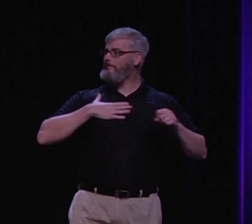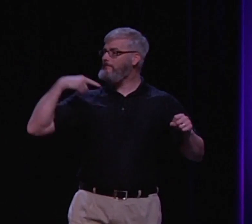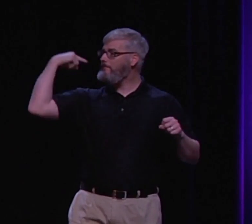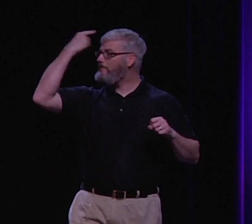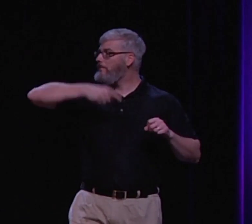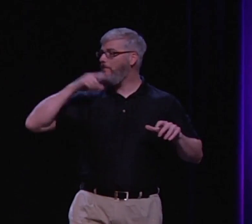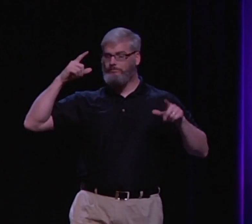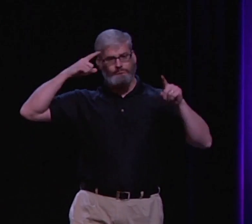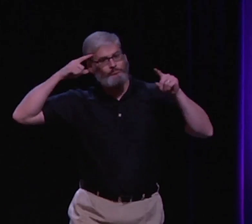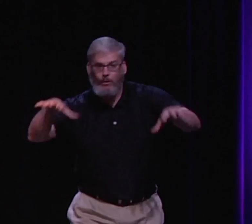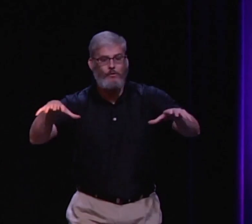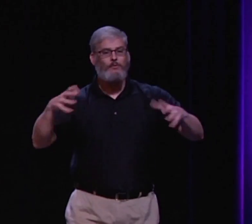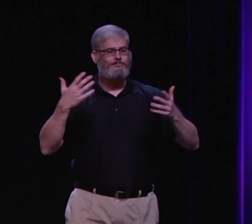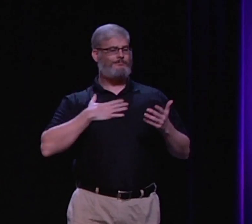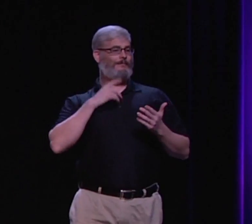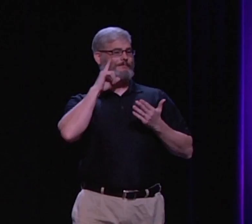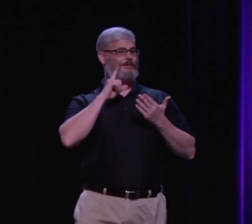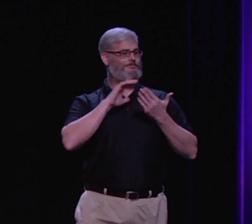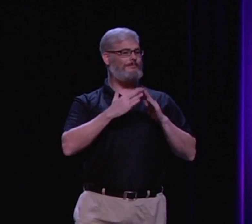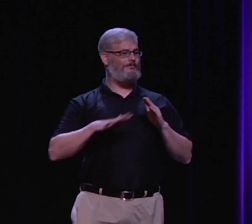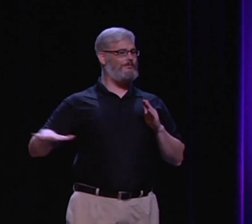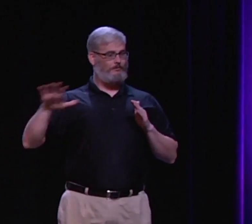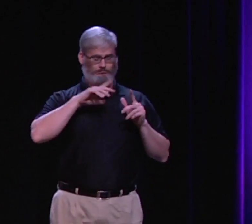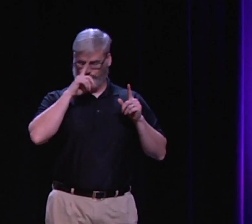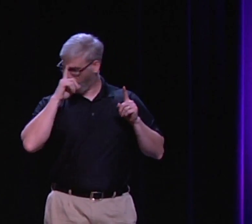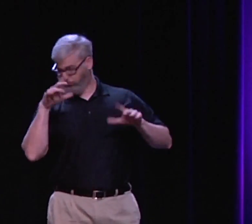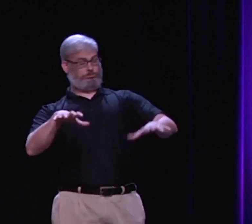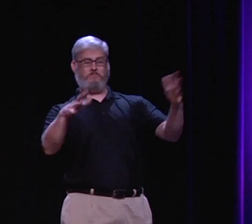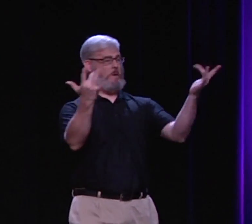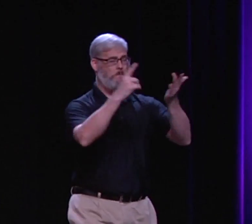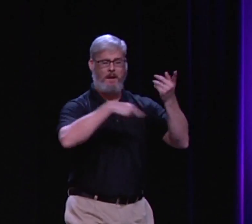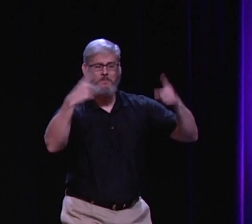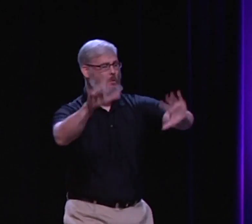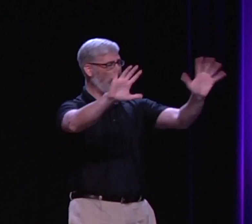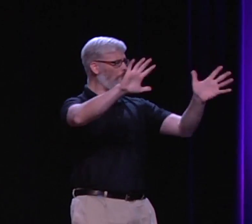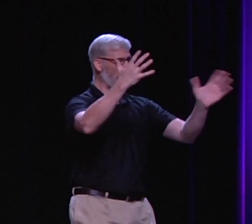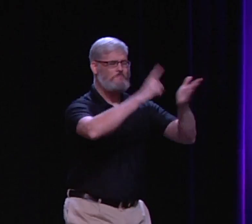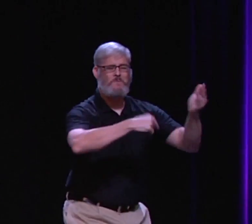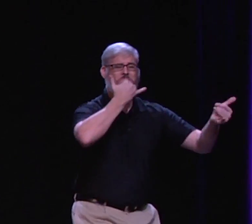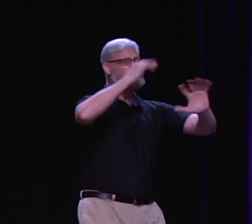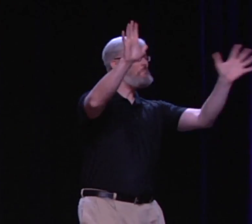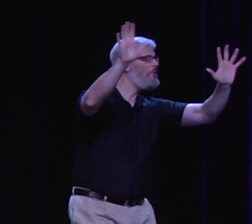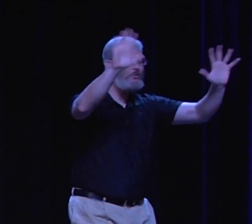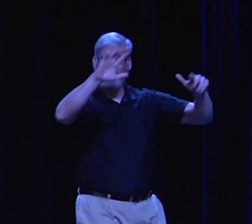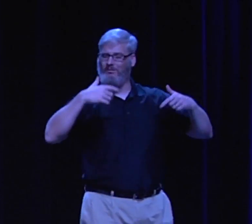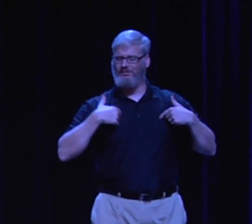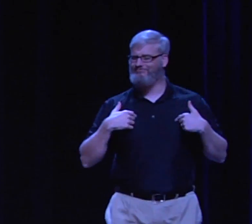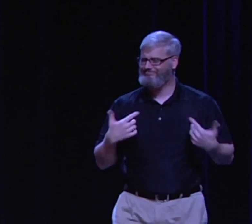I got a lot of national attention. I got in some CNN. I was on CNN. And I had a lot of friends and